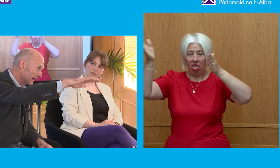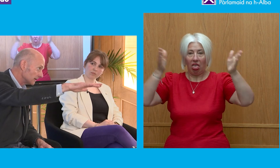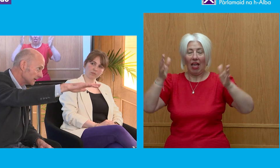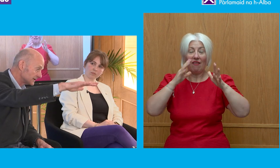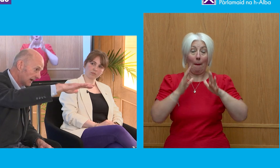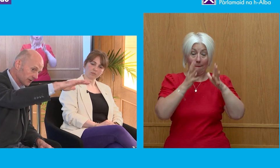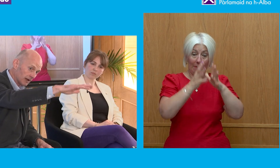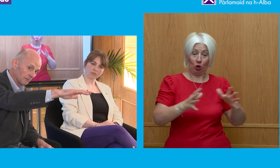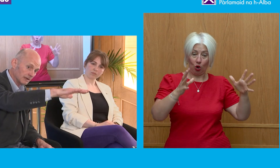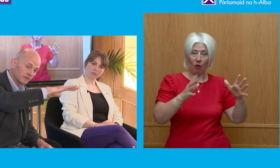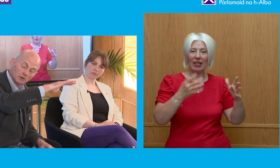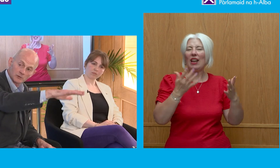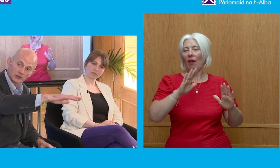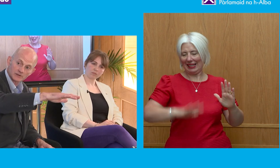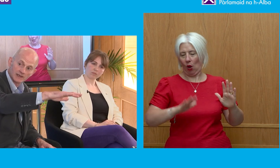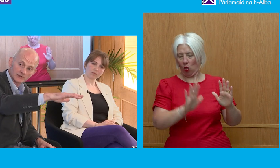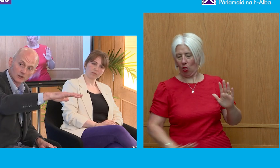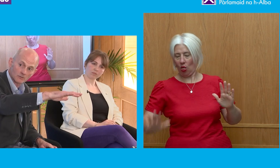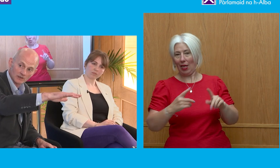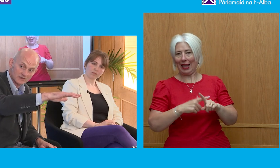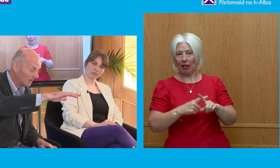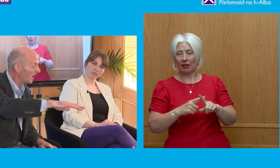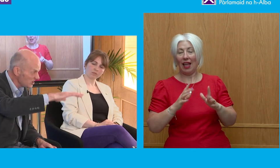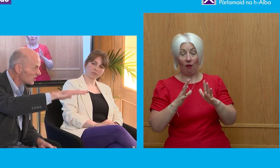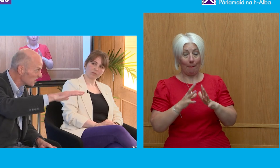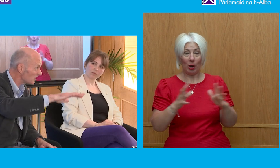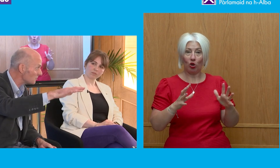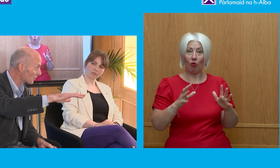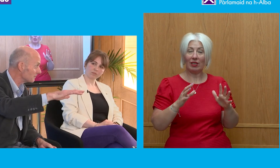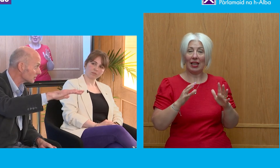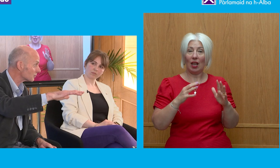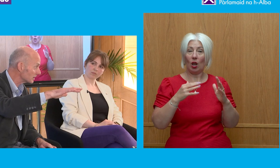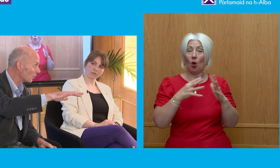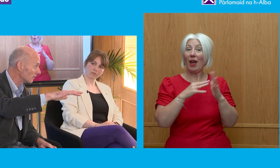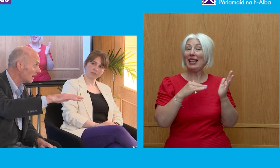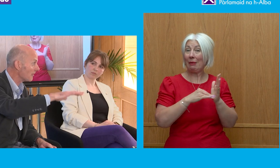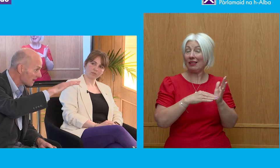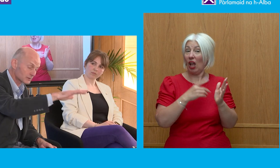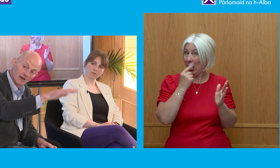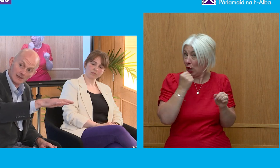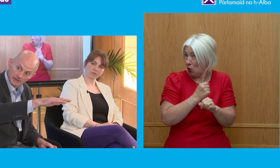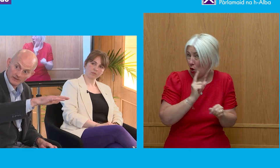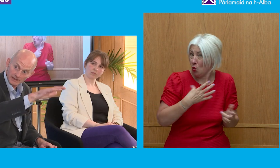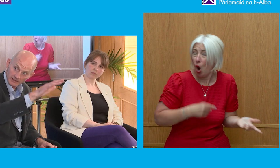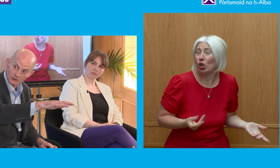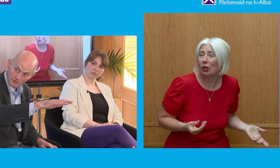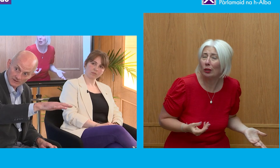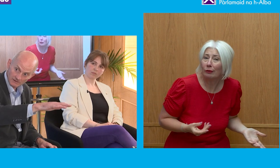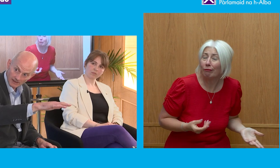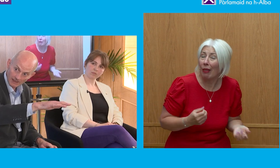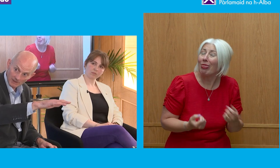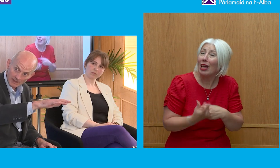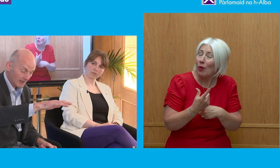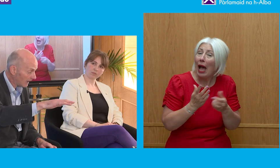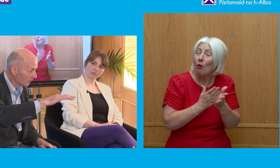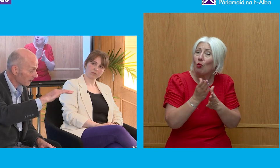talking about the South now, maybe, if you've got a majority in the House of Commons, you can do pretty much what you want. And that's what happened in the Johnson